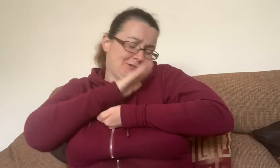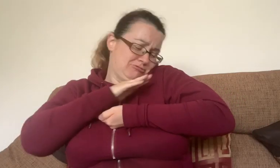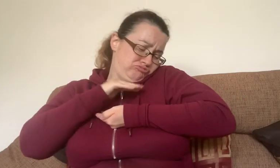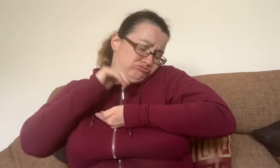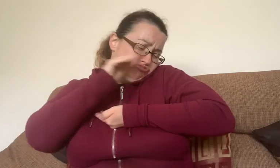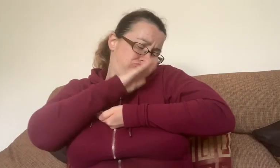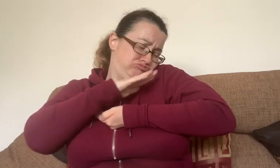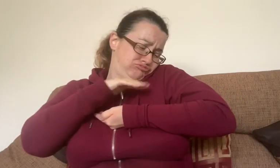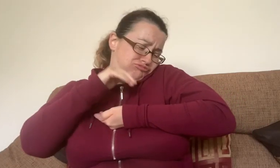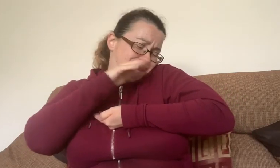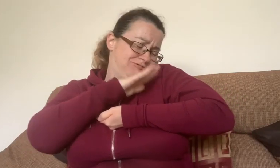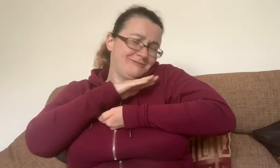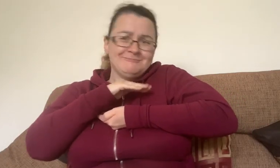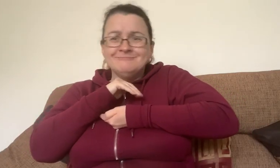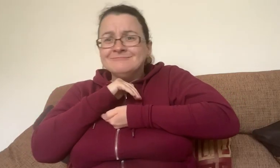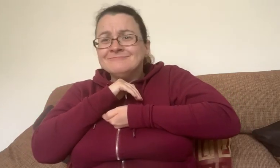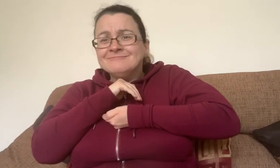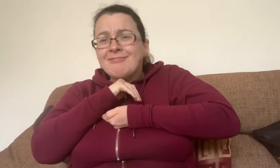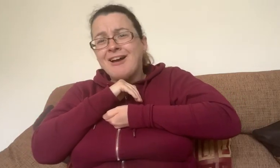him. He was